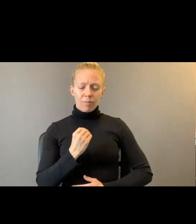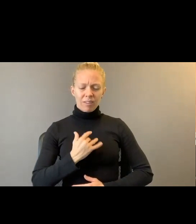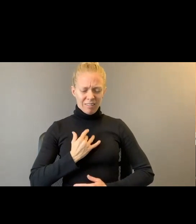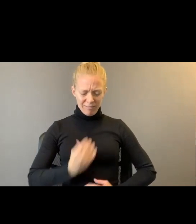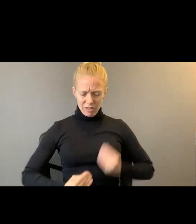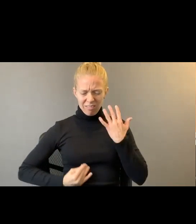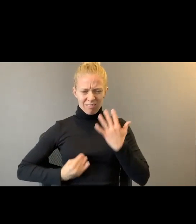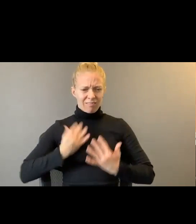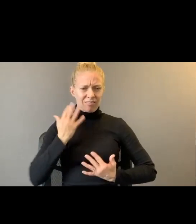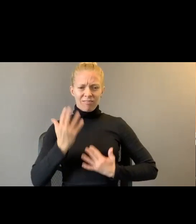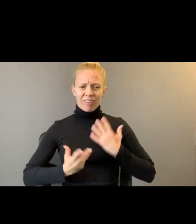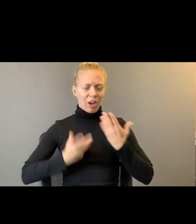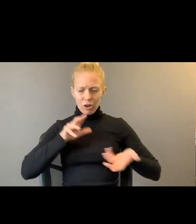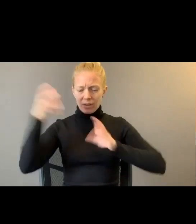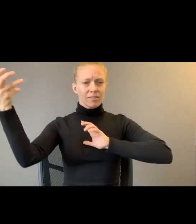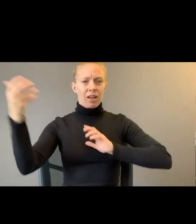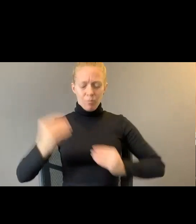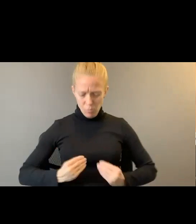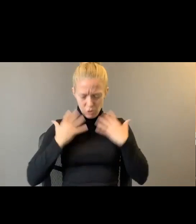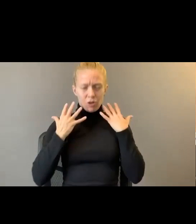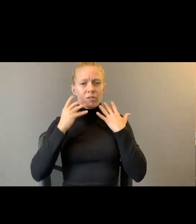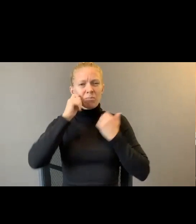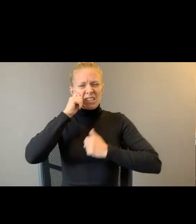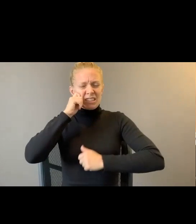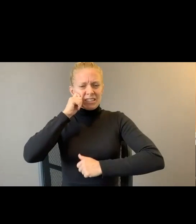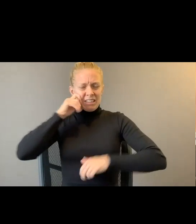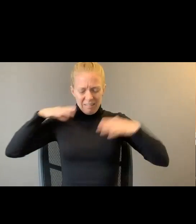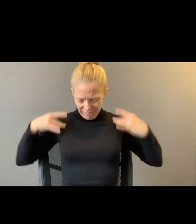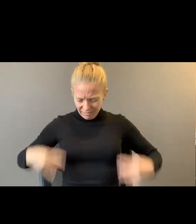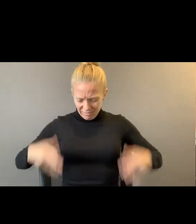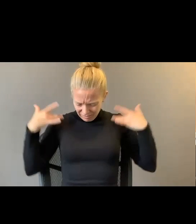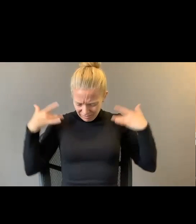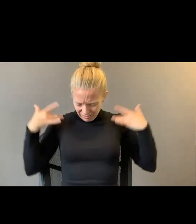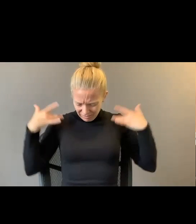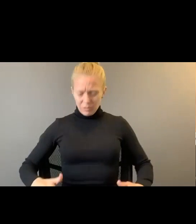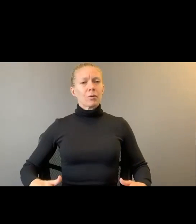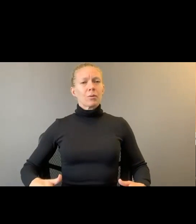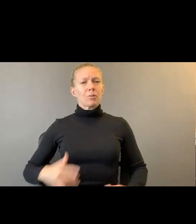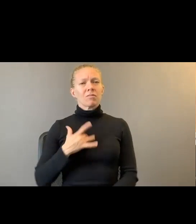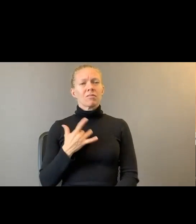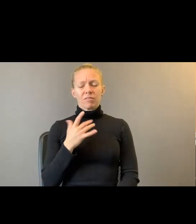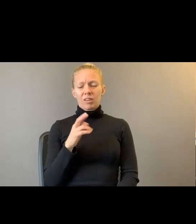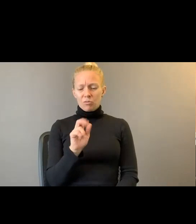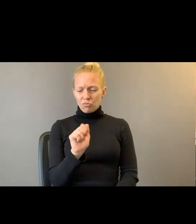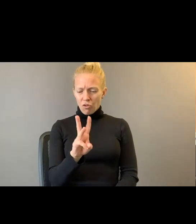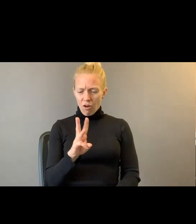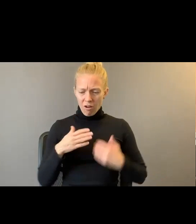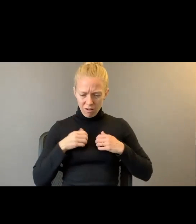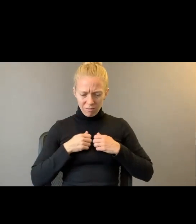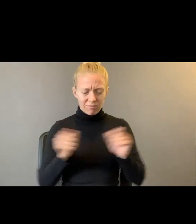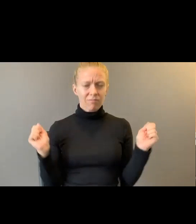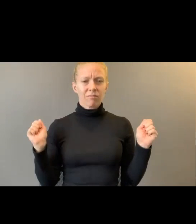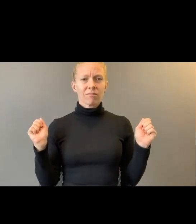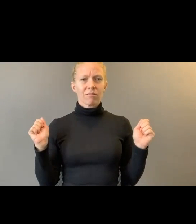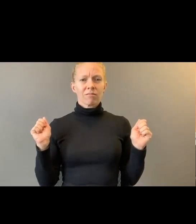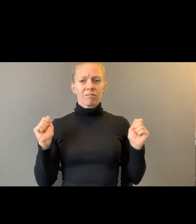Burned. Stripped of skin. I feel so raw these days. Flattened. Full of